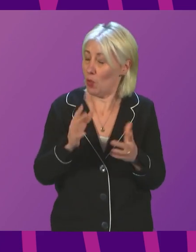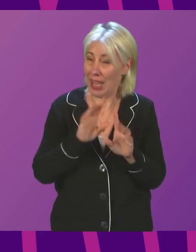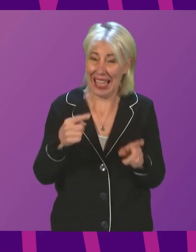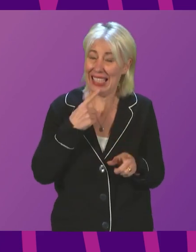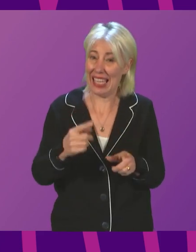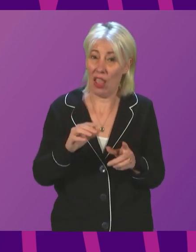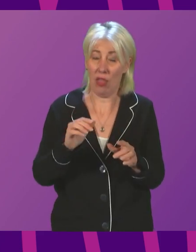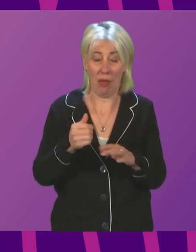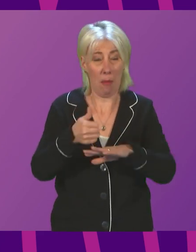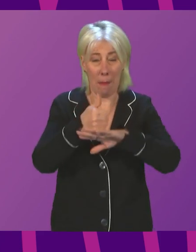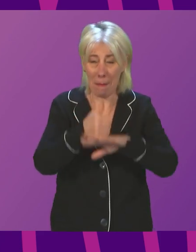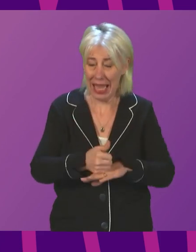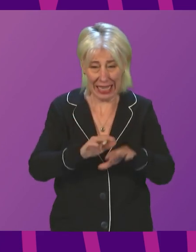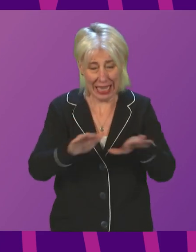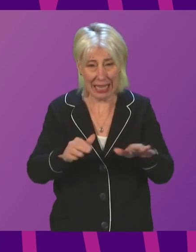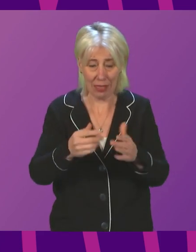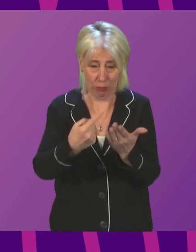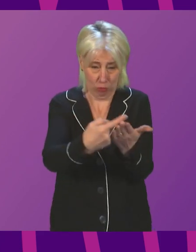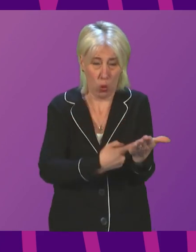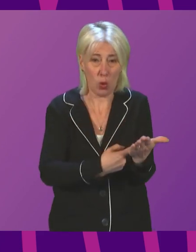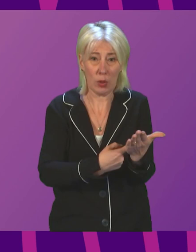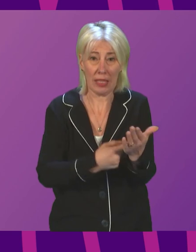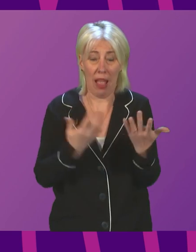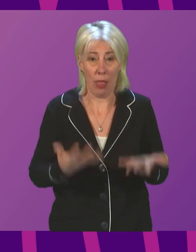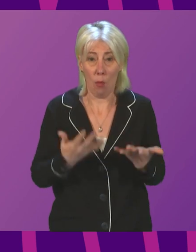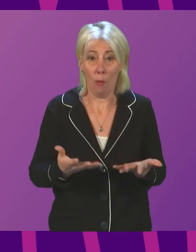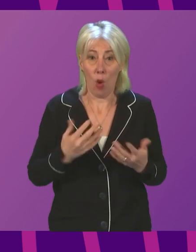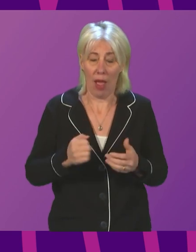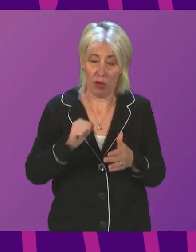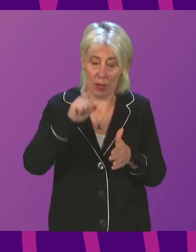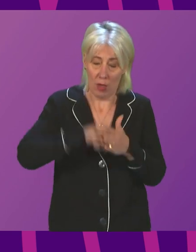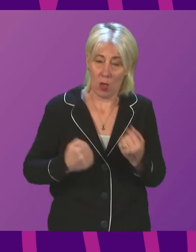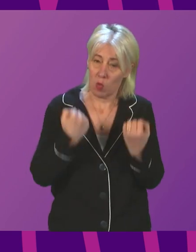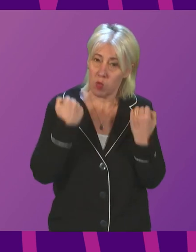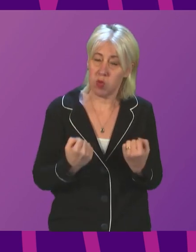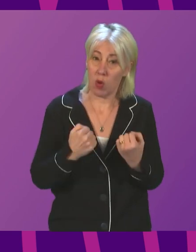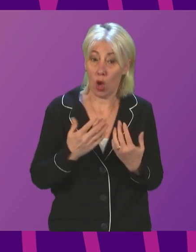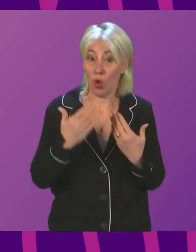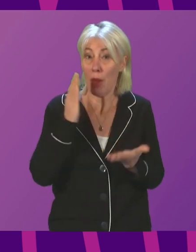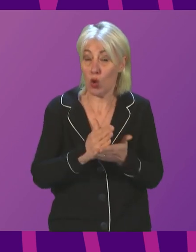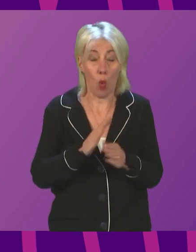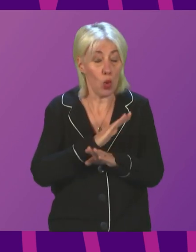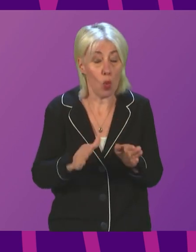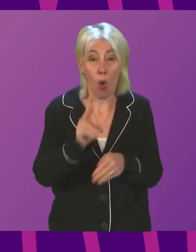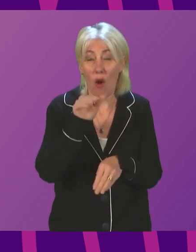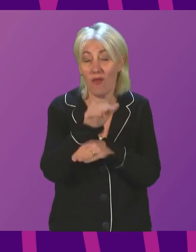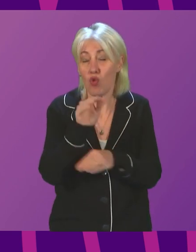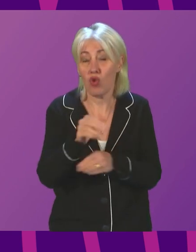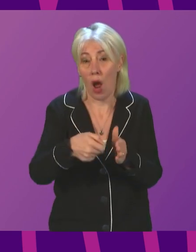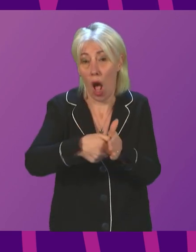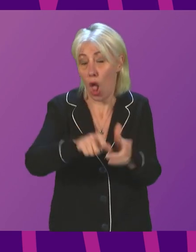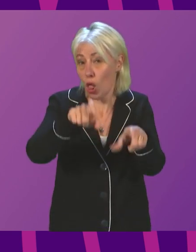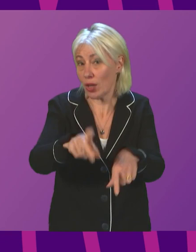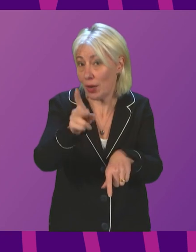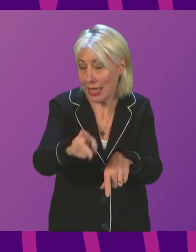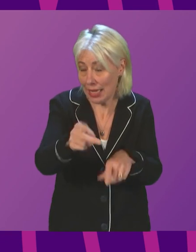the baseline protective measures currently in place as the best way to head off any prospect of future lockdowns. Indeed,